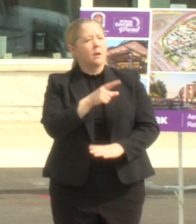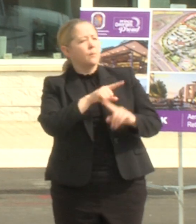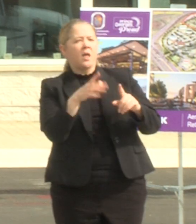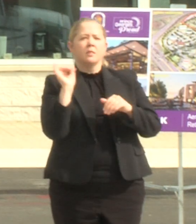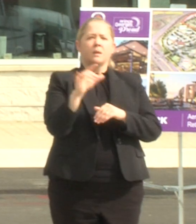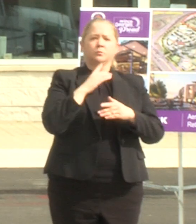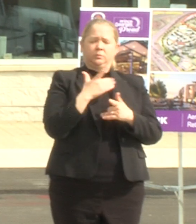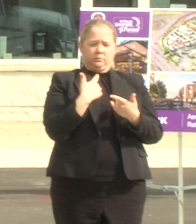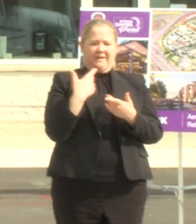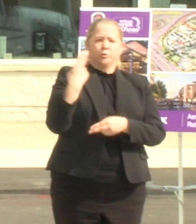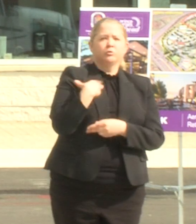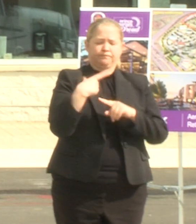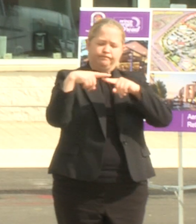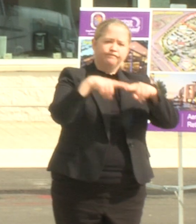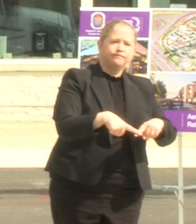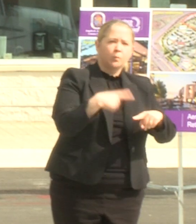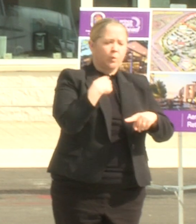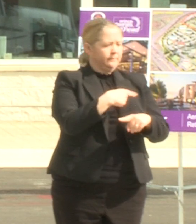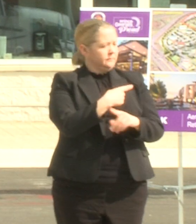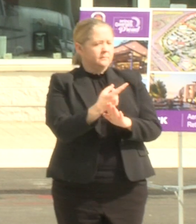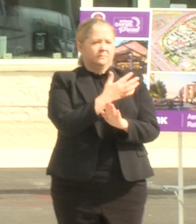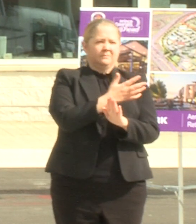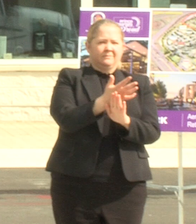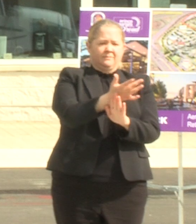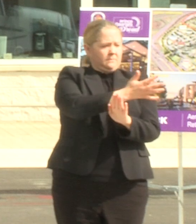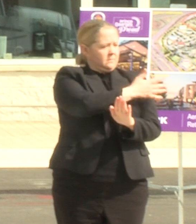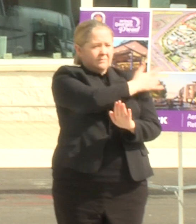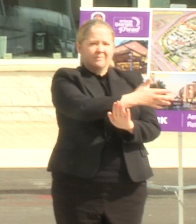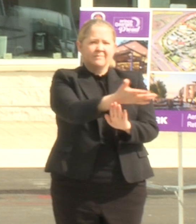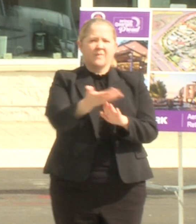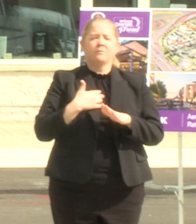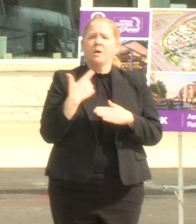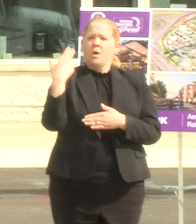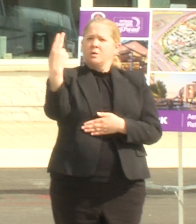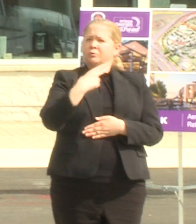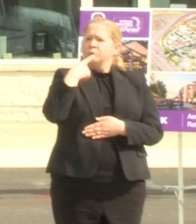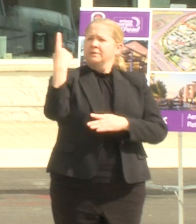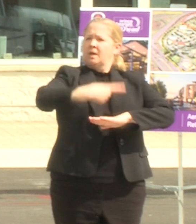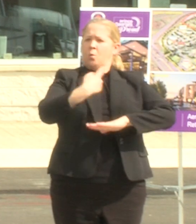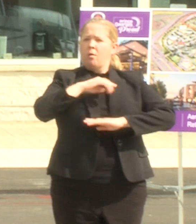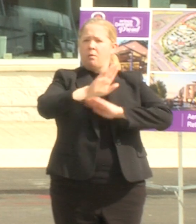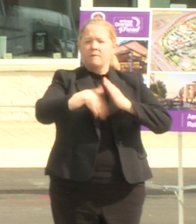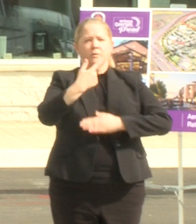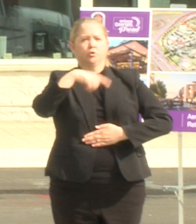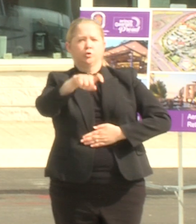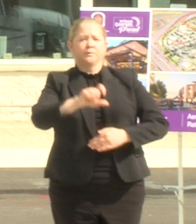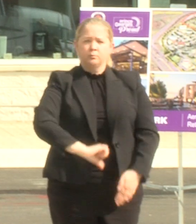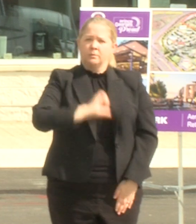on on today an historic day uh that we should all be proud of so i'm going to close out